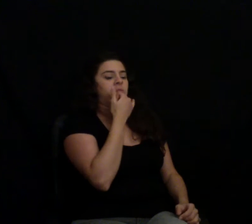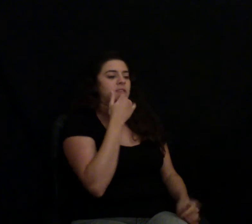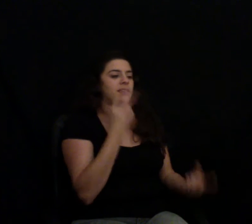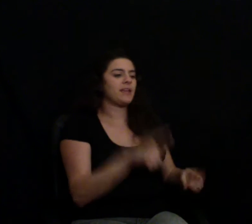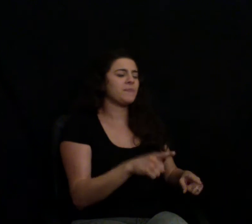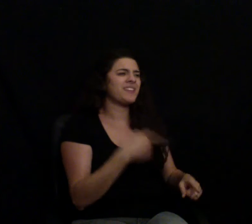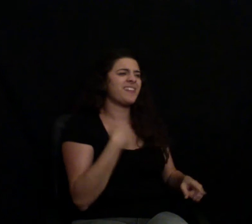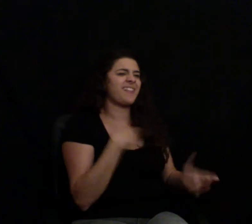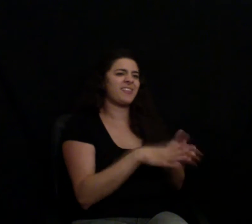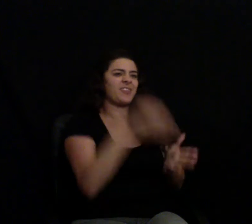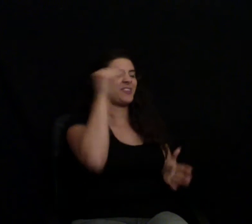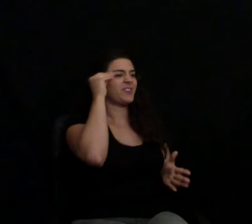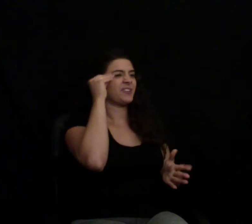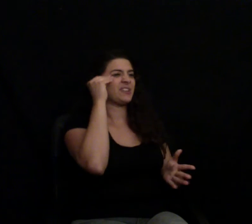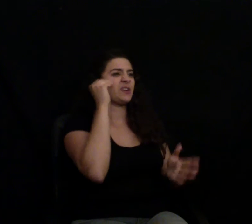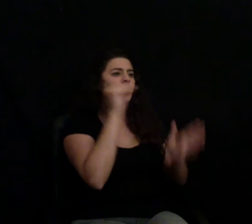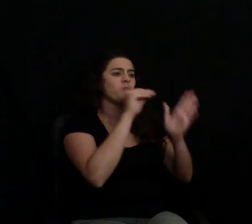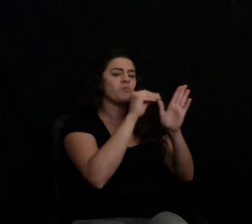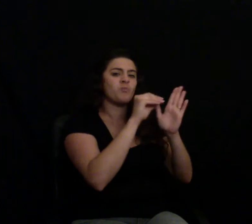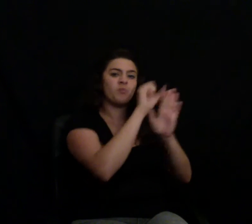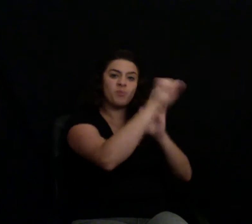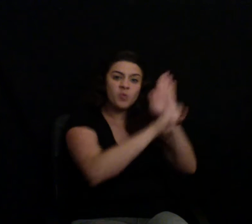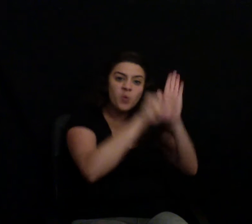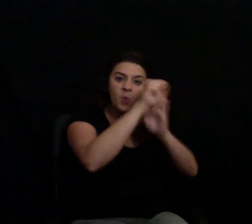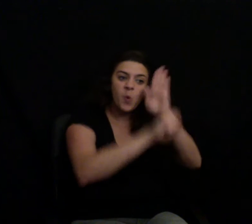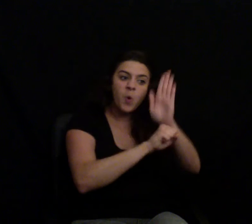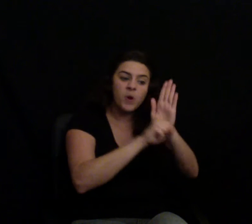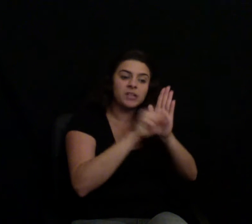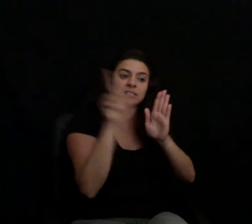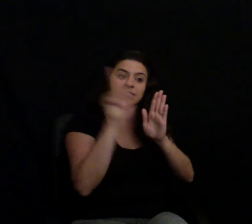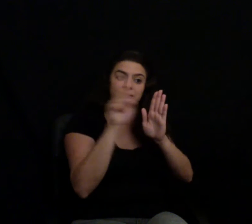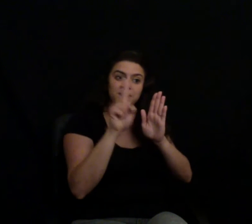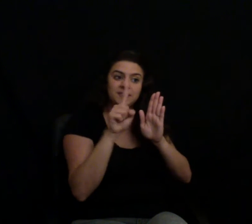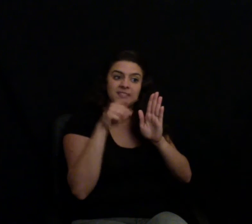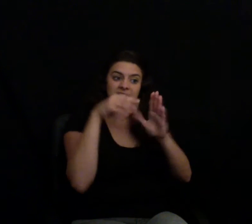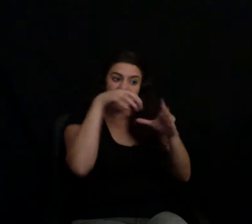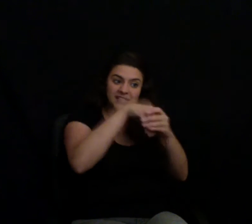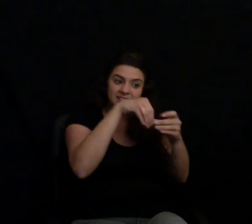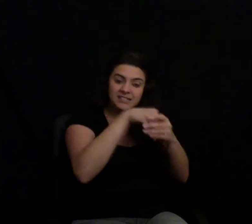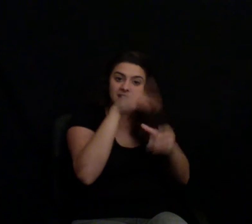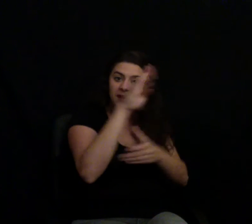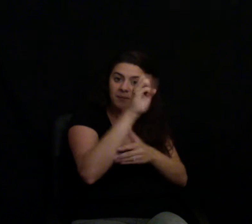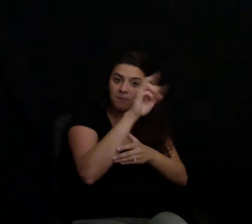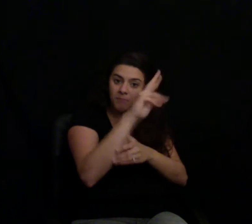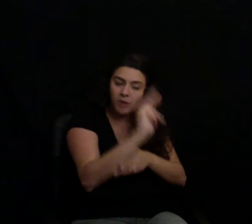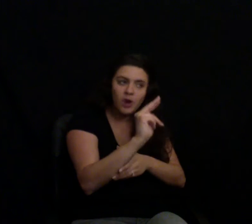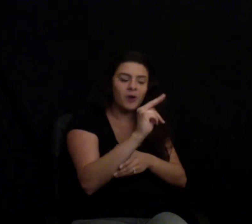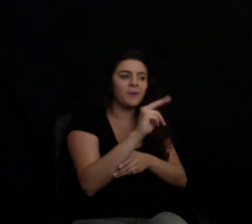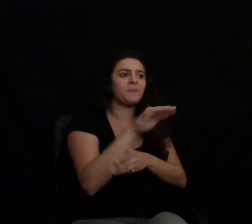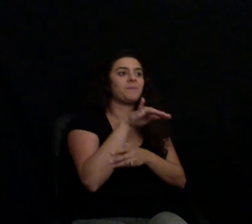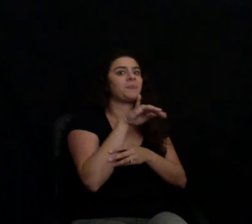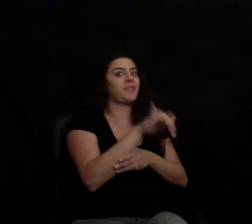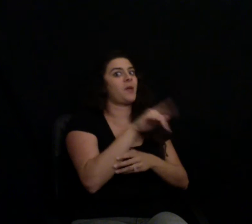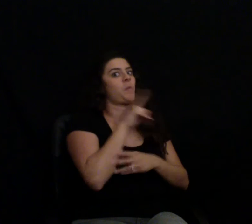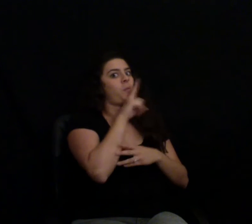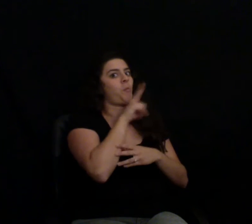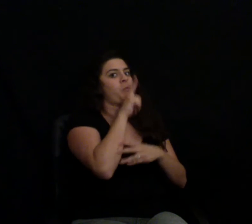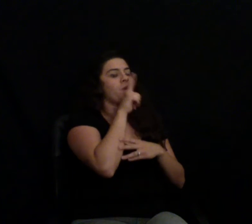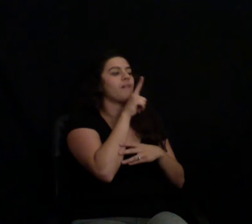when you actually film something inside a house. And it was an issue that I had with their people, and I had